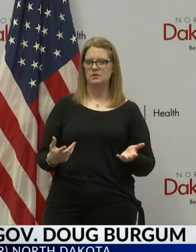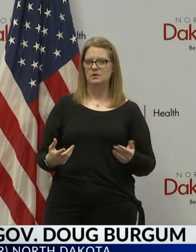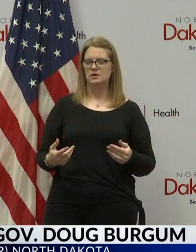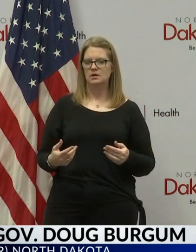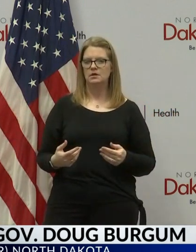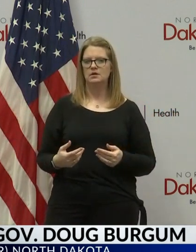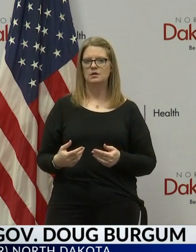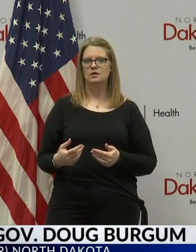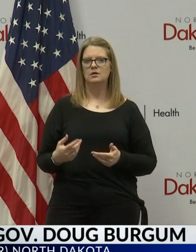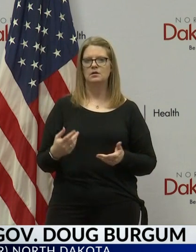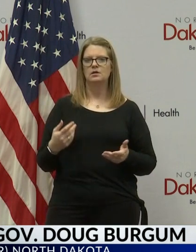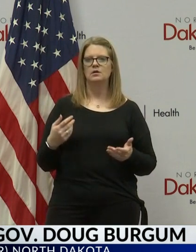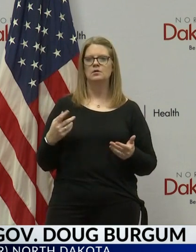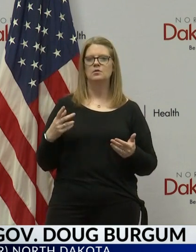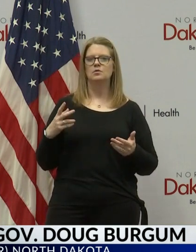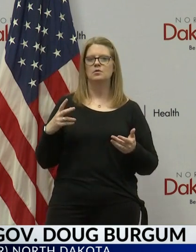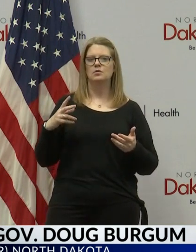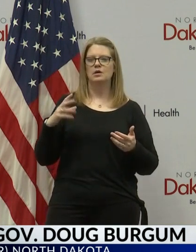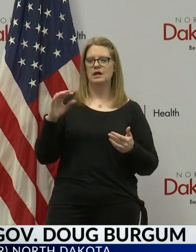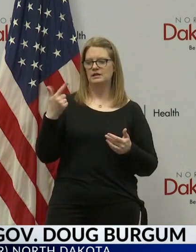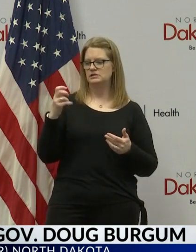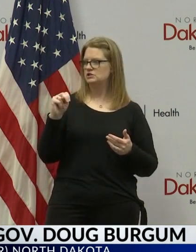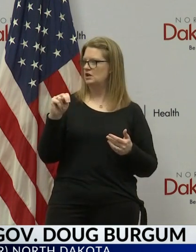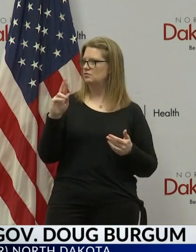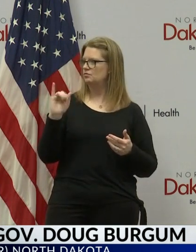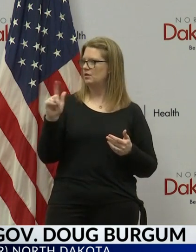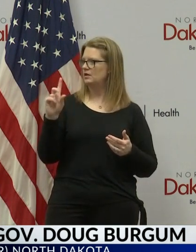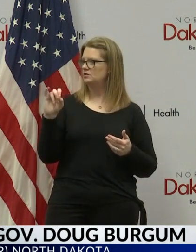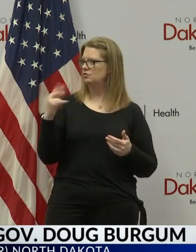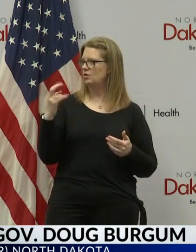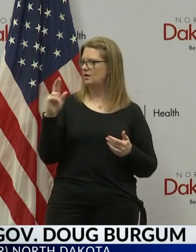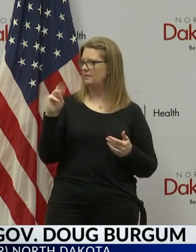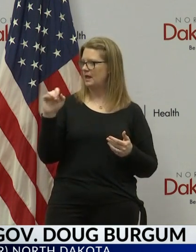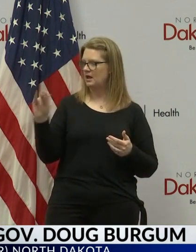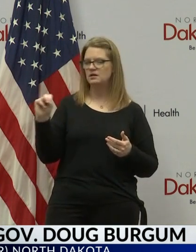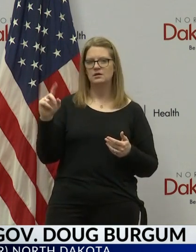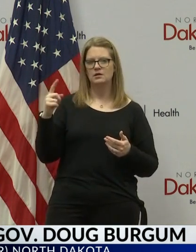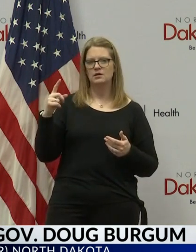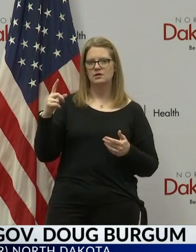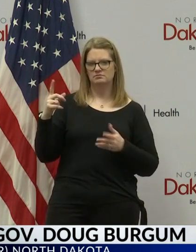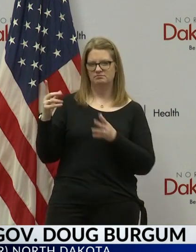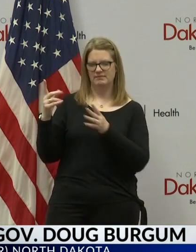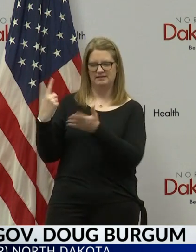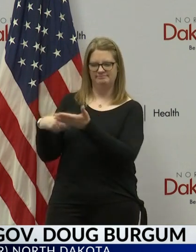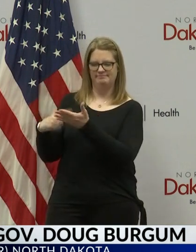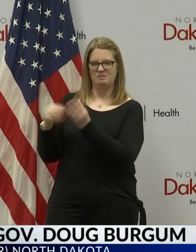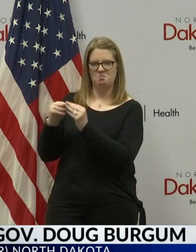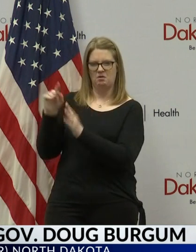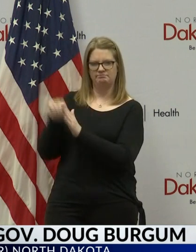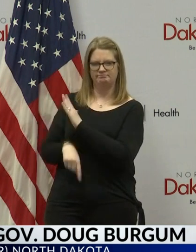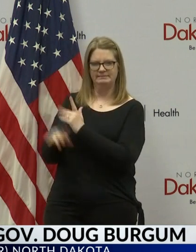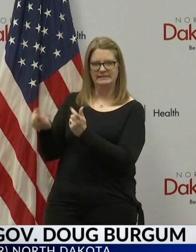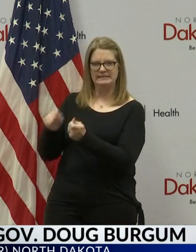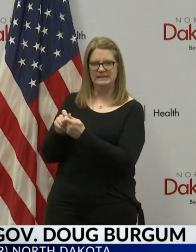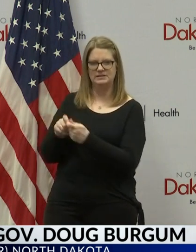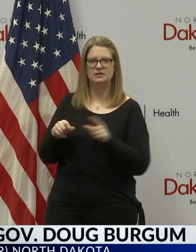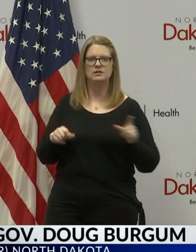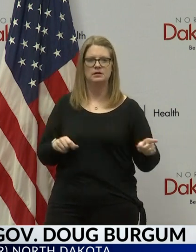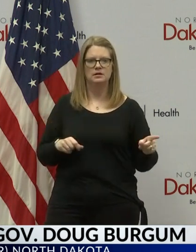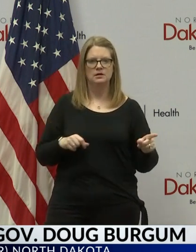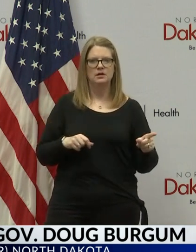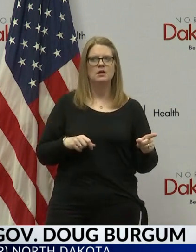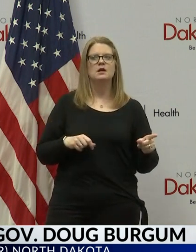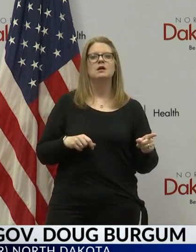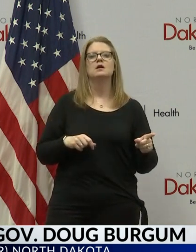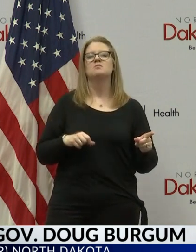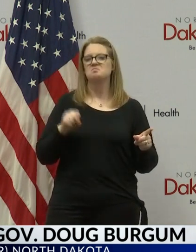intend, and General Dorman's here to talk about it if we need to get into more detail, but we would likely get back up